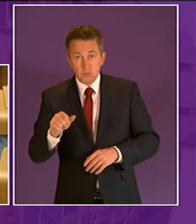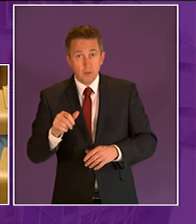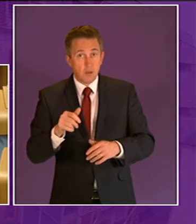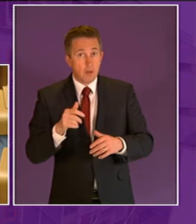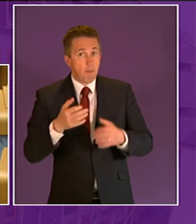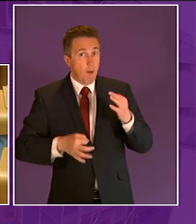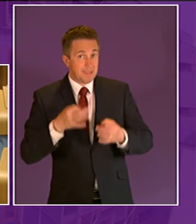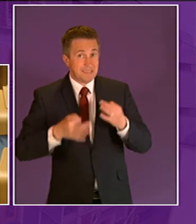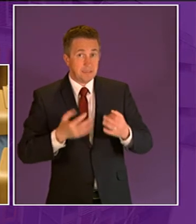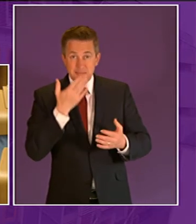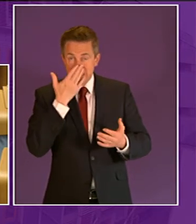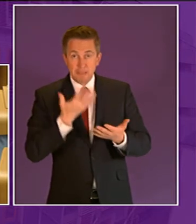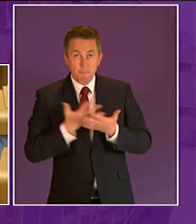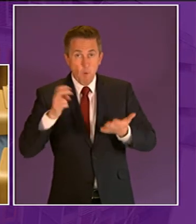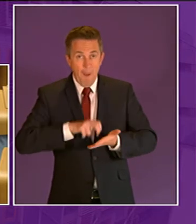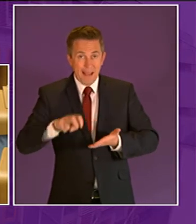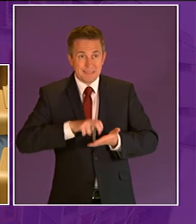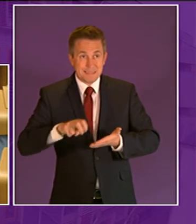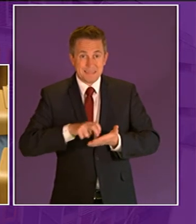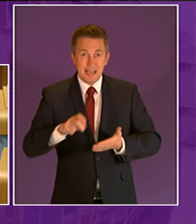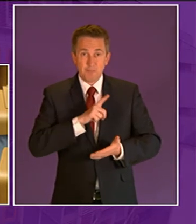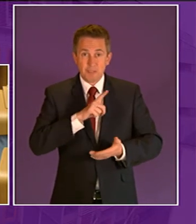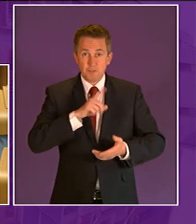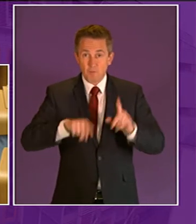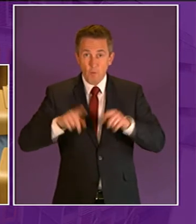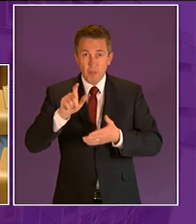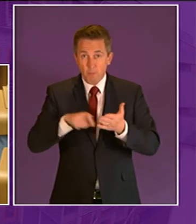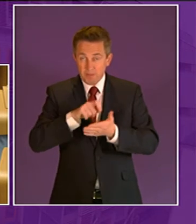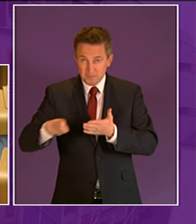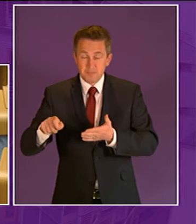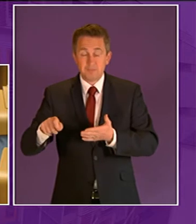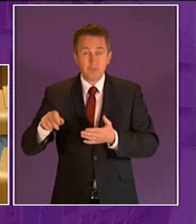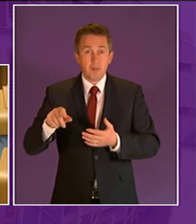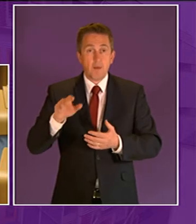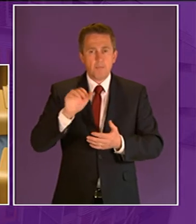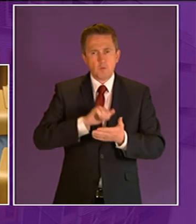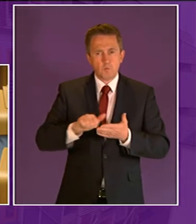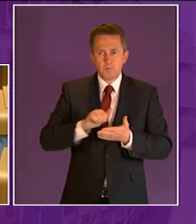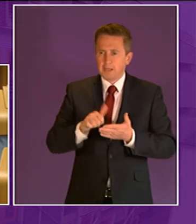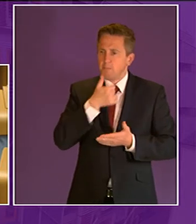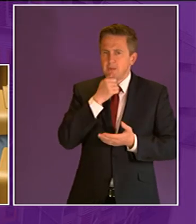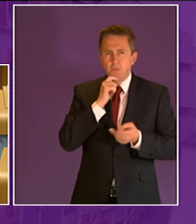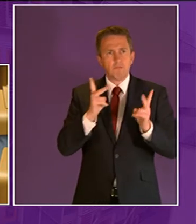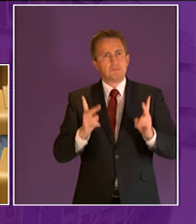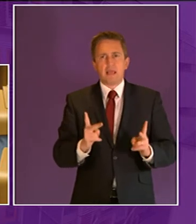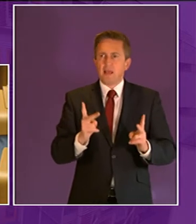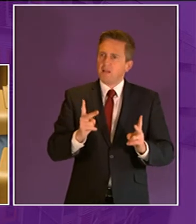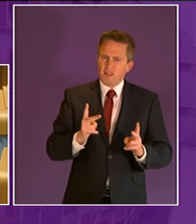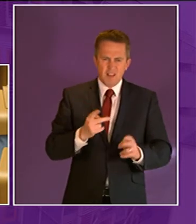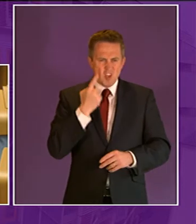much more exercise than we would have otherwise chosen but too often this behavior sets in at an early age children sit in school